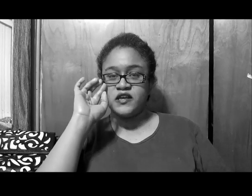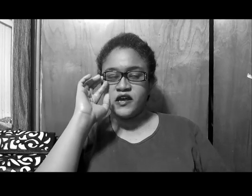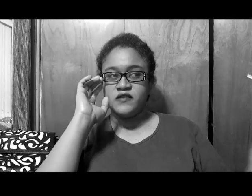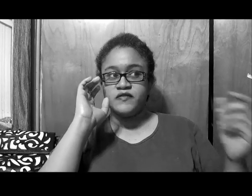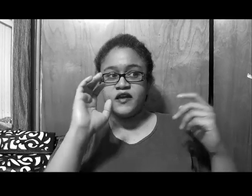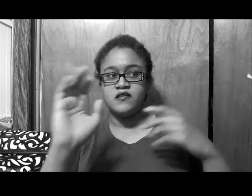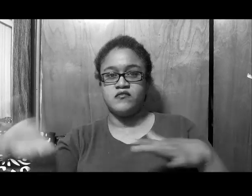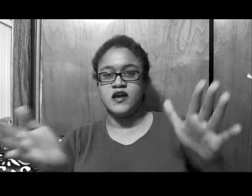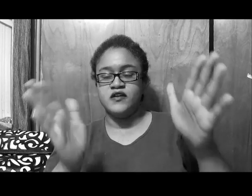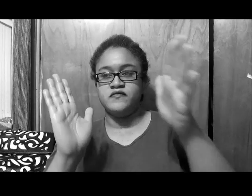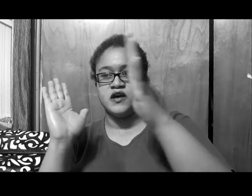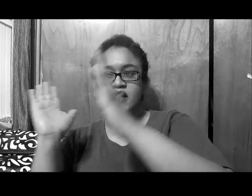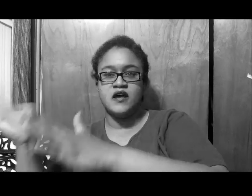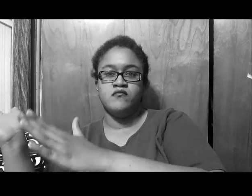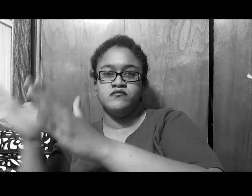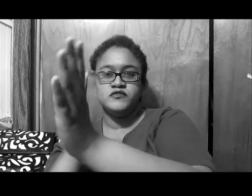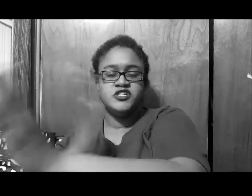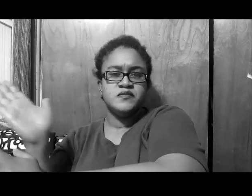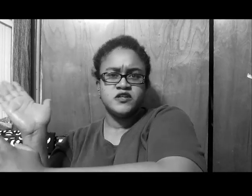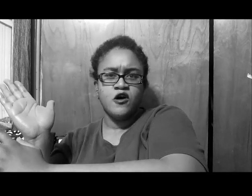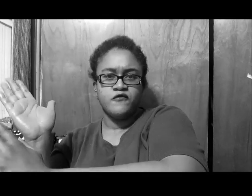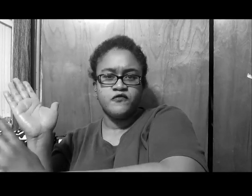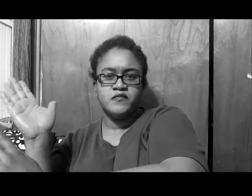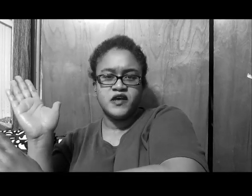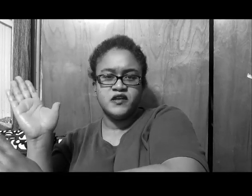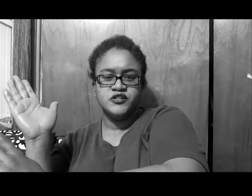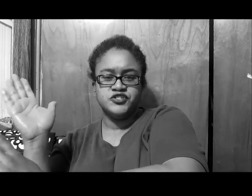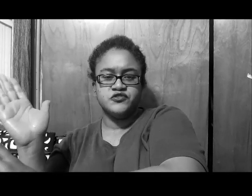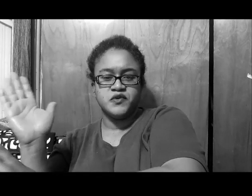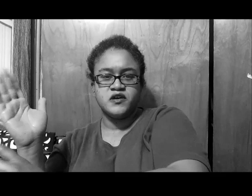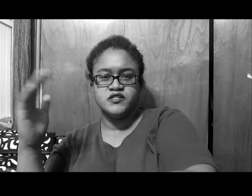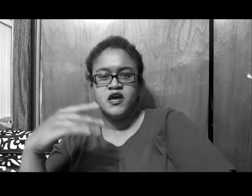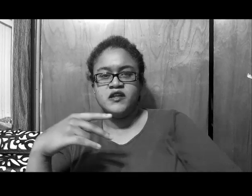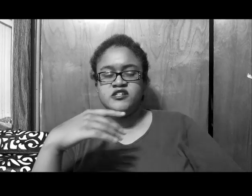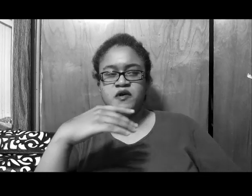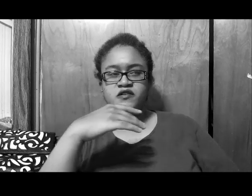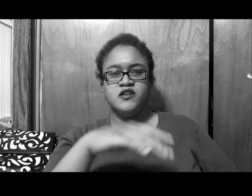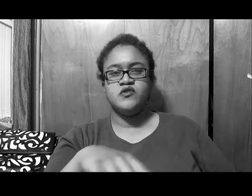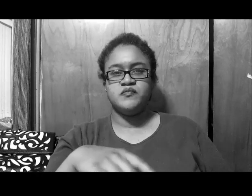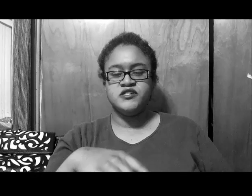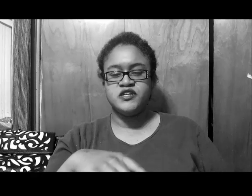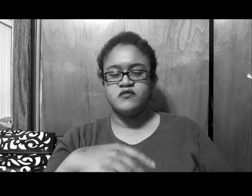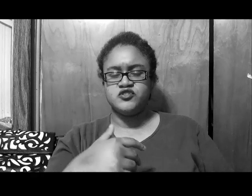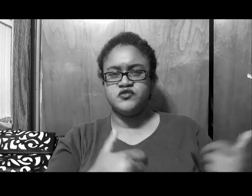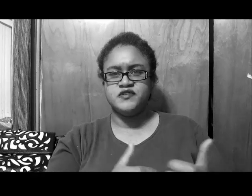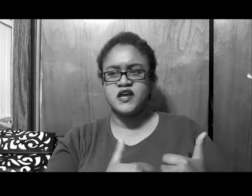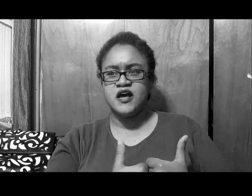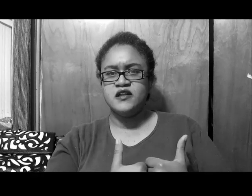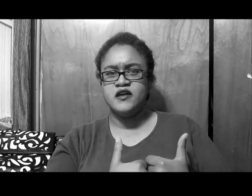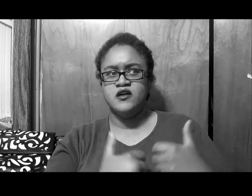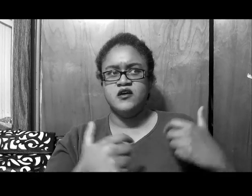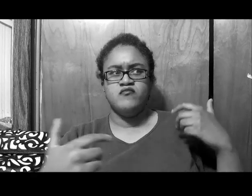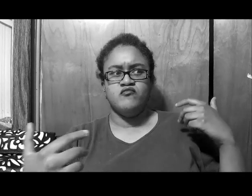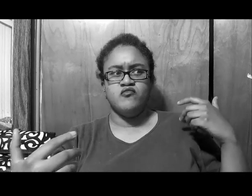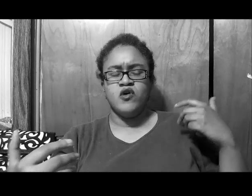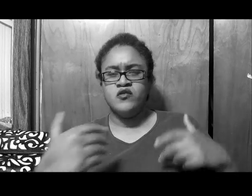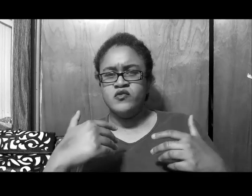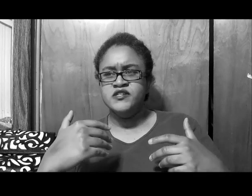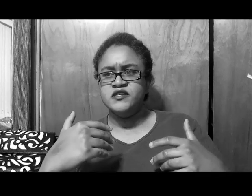they kind of like, kind of, shifted off from that issue, because, they tell me I'm needy with the bitch thing, is true, but it's kind of like, what reason,